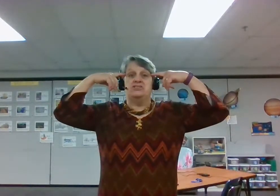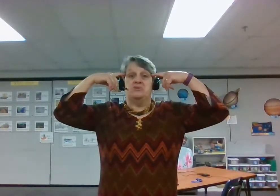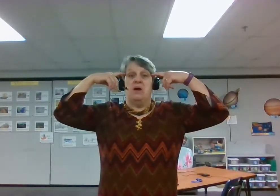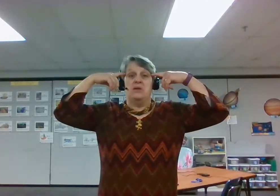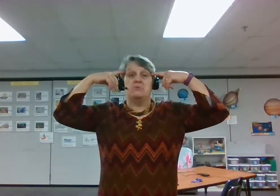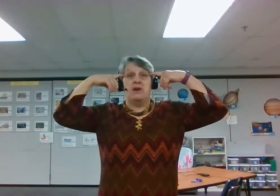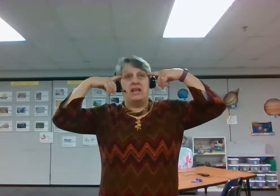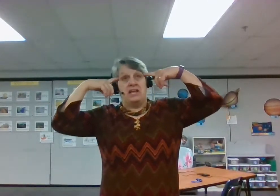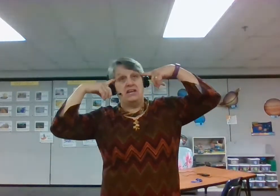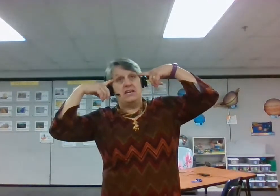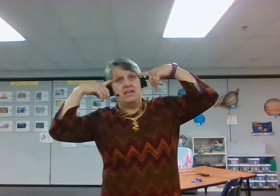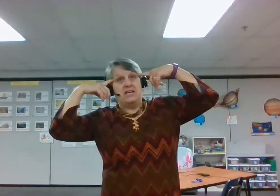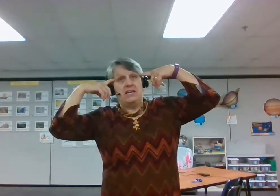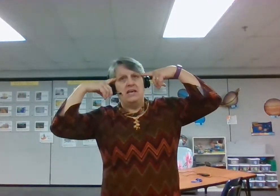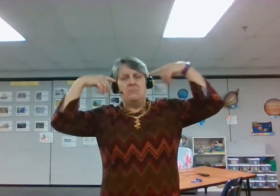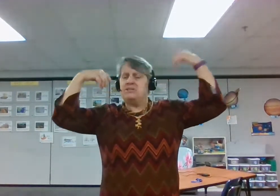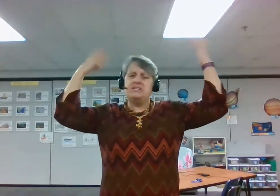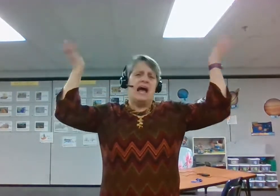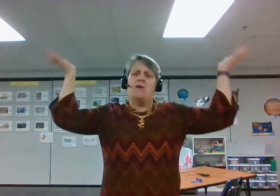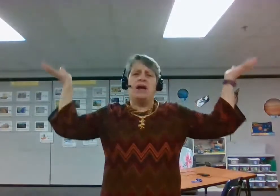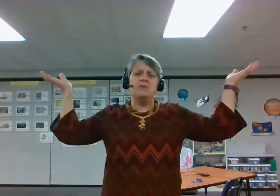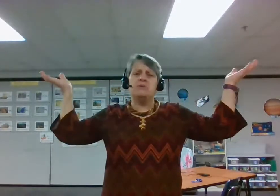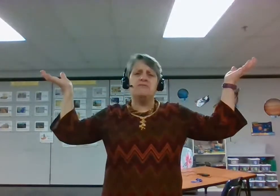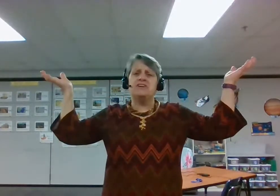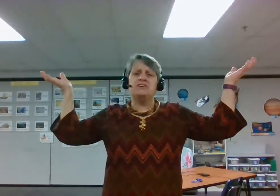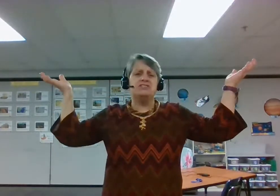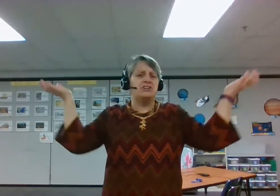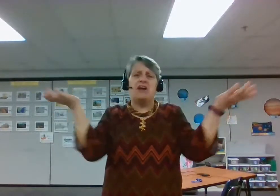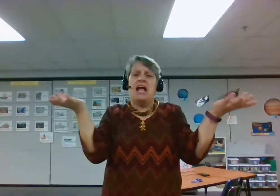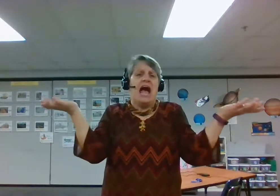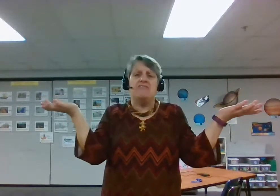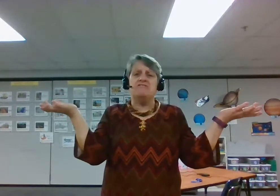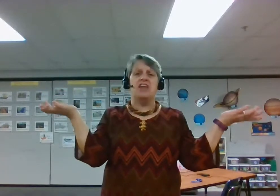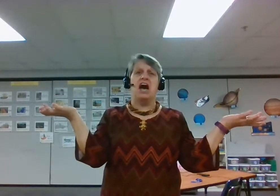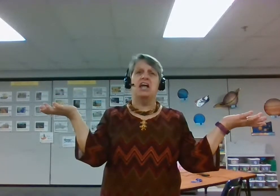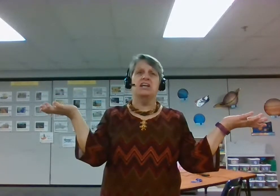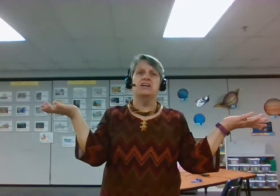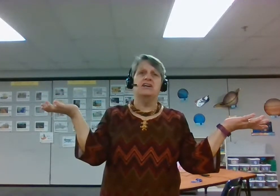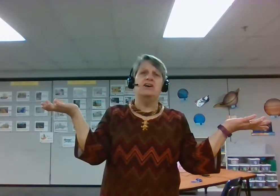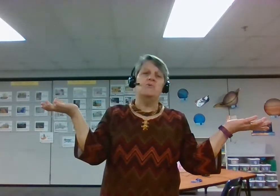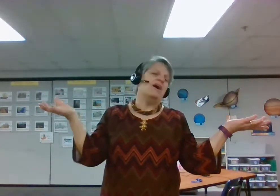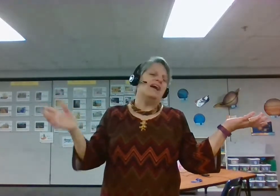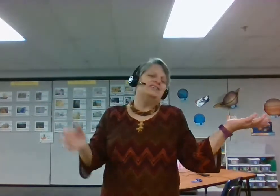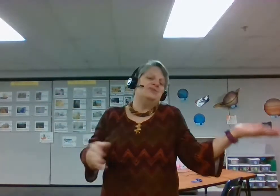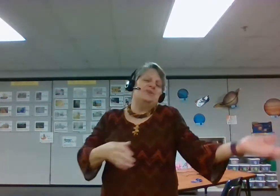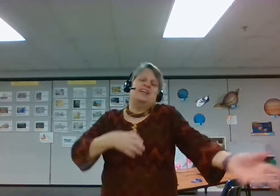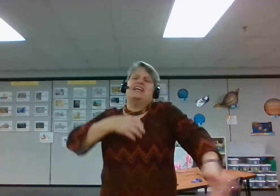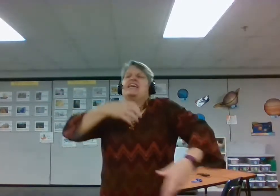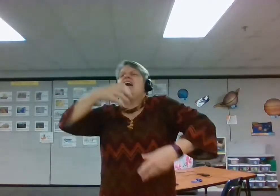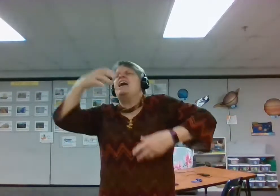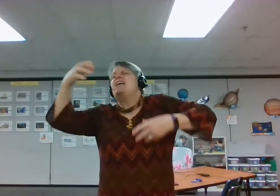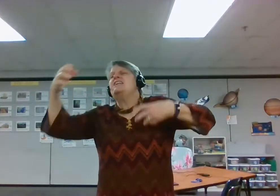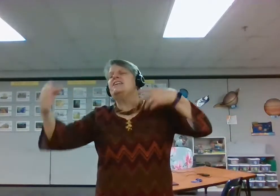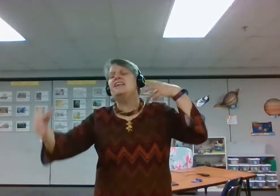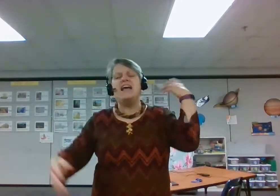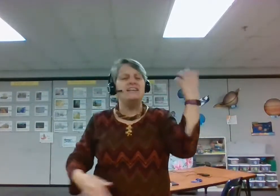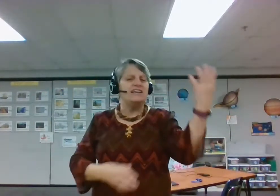injure my brain. But now I am perfectly sure I have none. Why, I do it again and